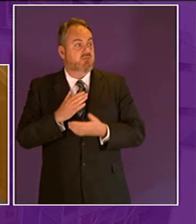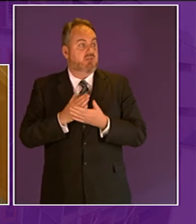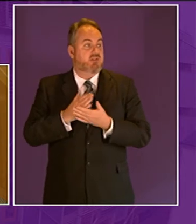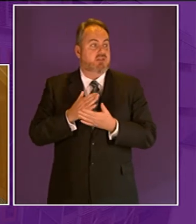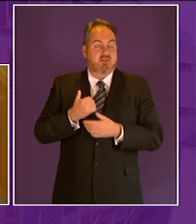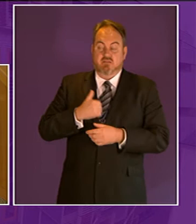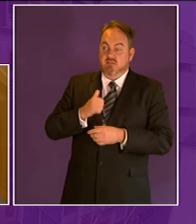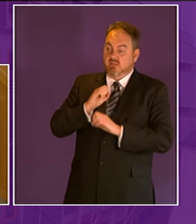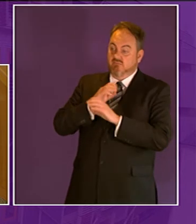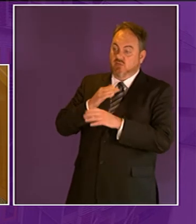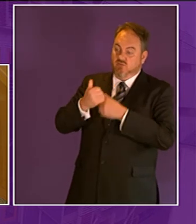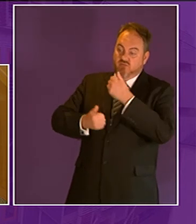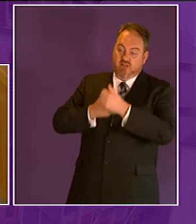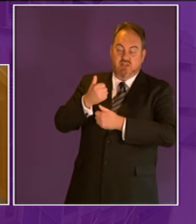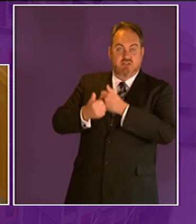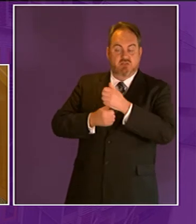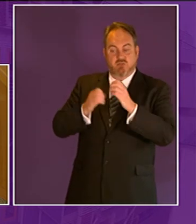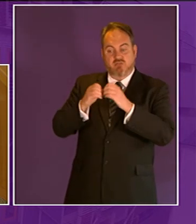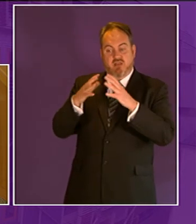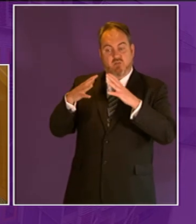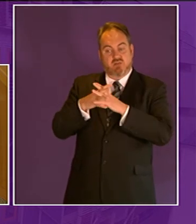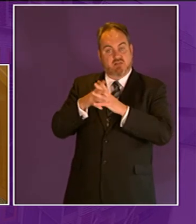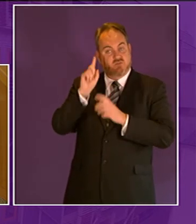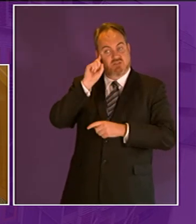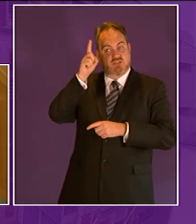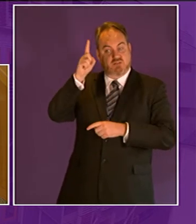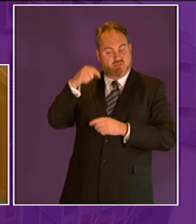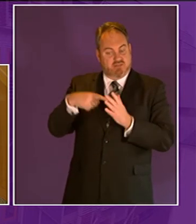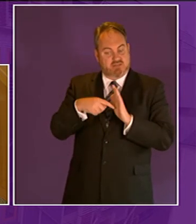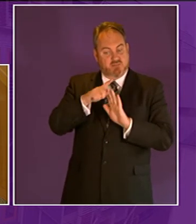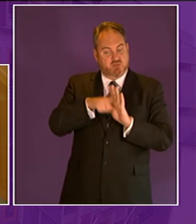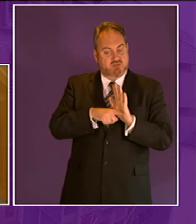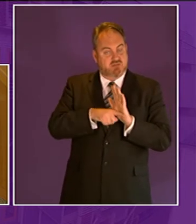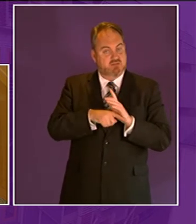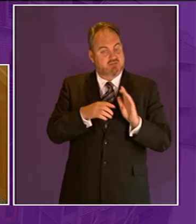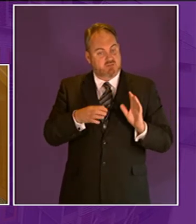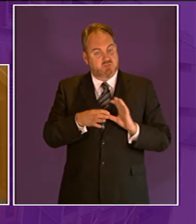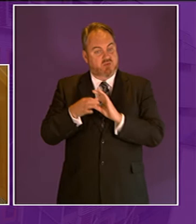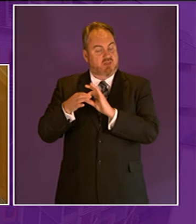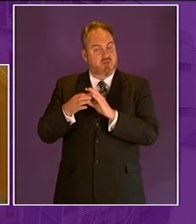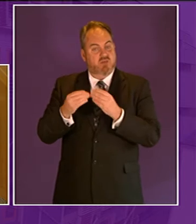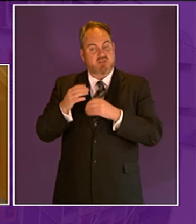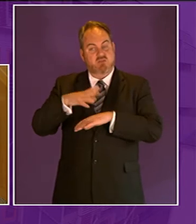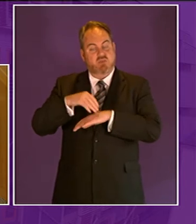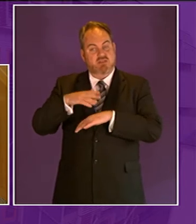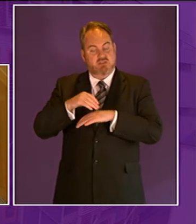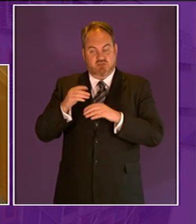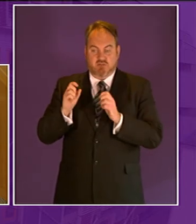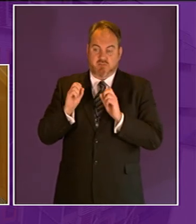congratulating my colleague brian whittle on bringing this motion because according to the director of the swedish national center for outdoor education studies show that if you